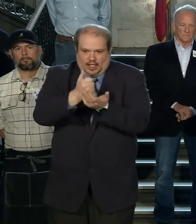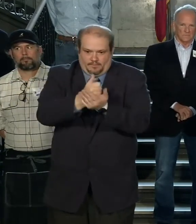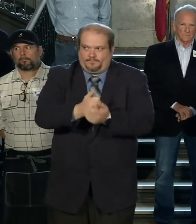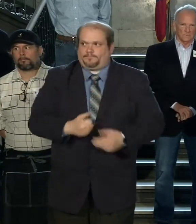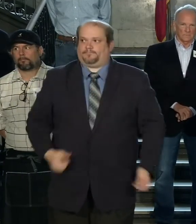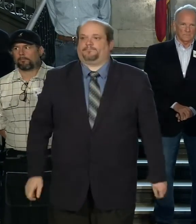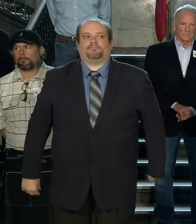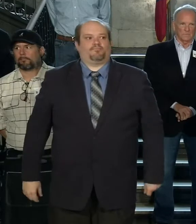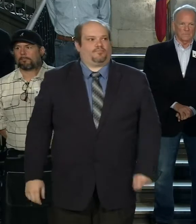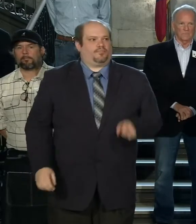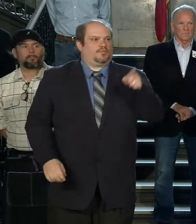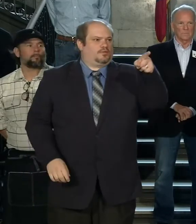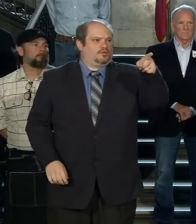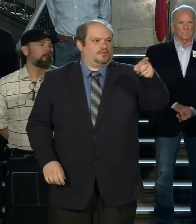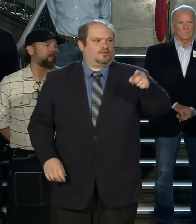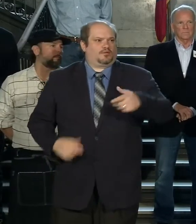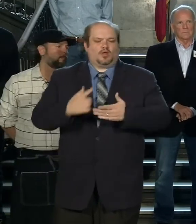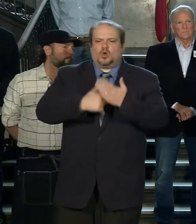Yes.